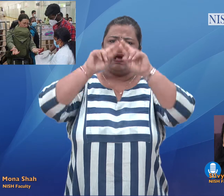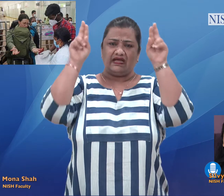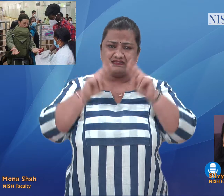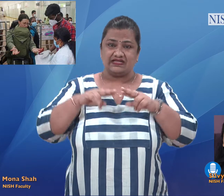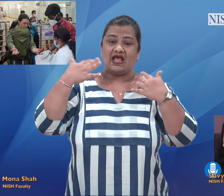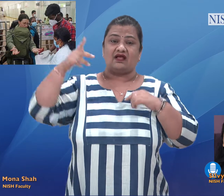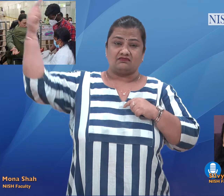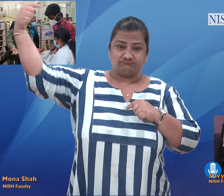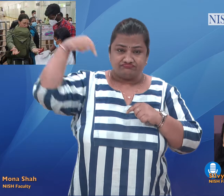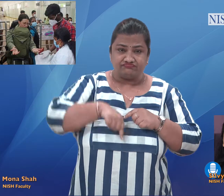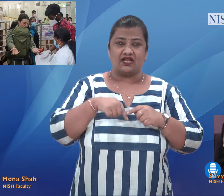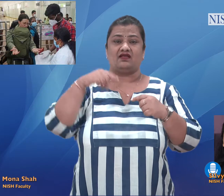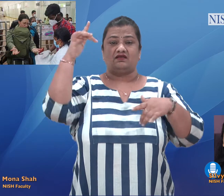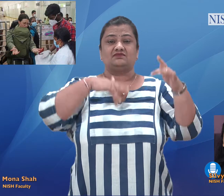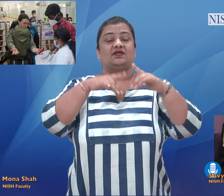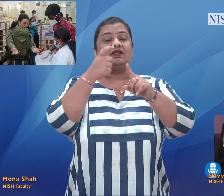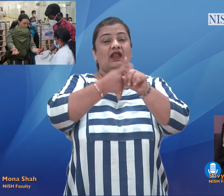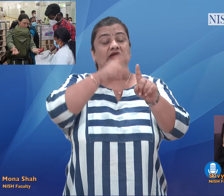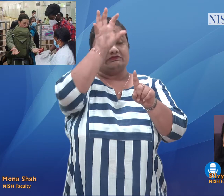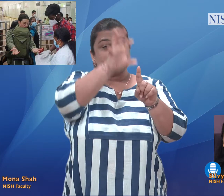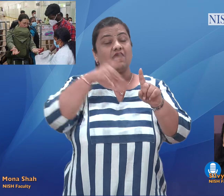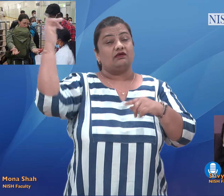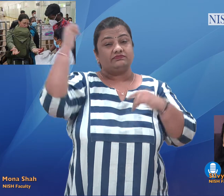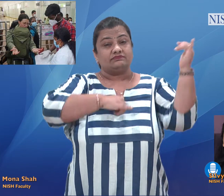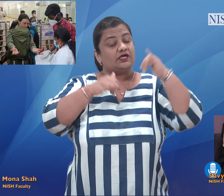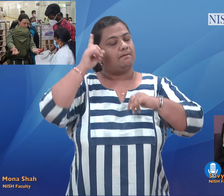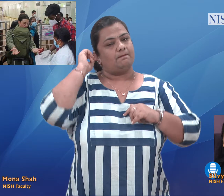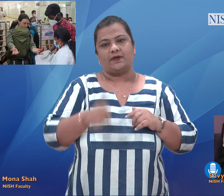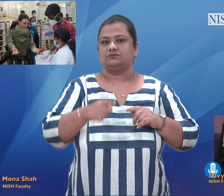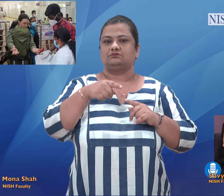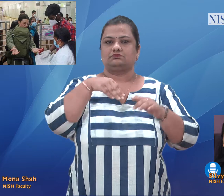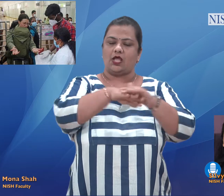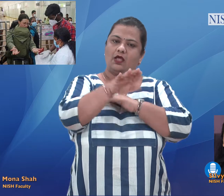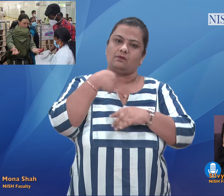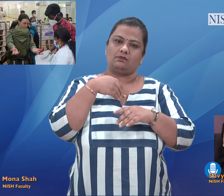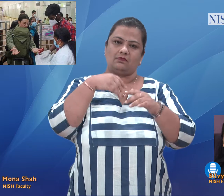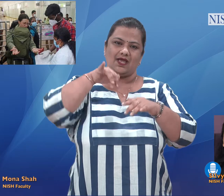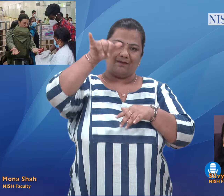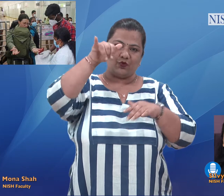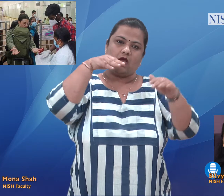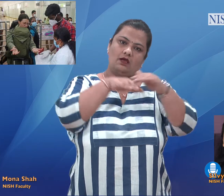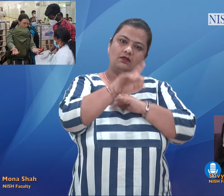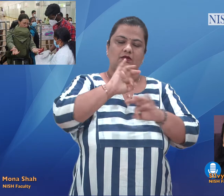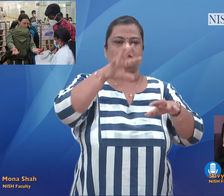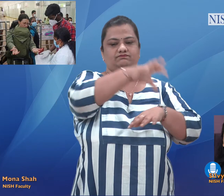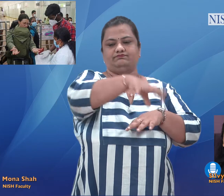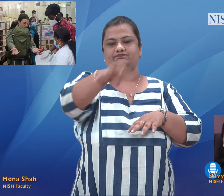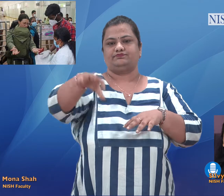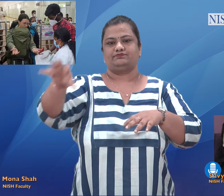symptoms of fever or swelling in the lymph nodes or if at all they fear that they may have had contact with the person to